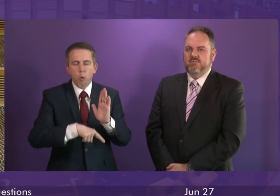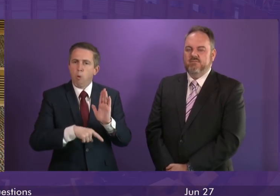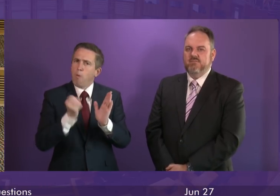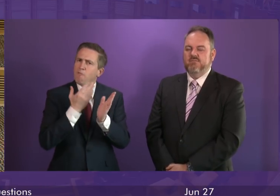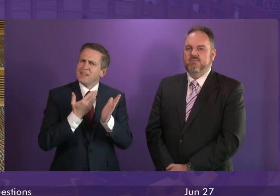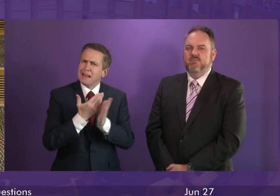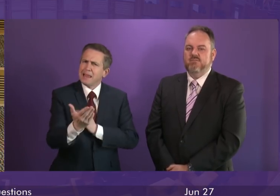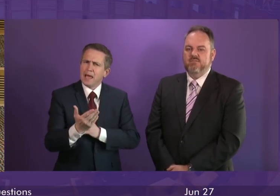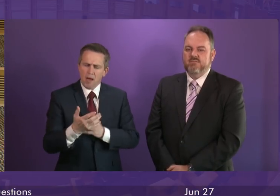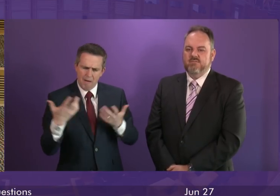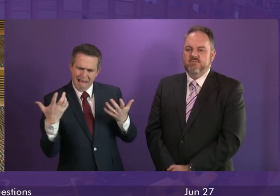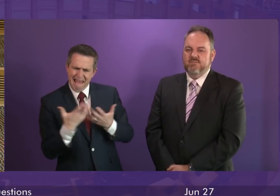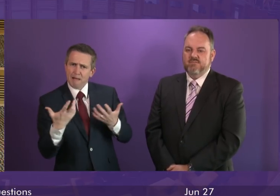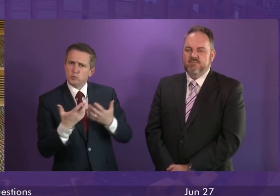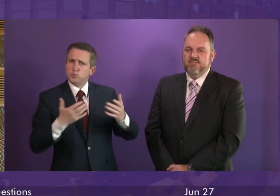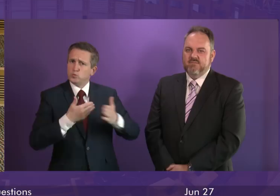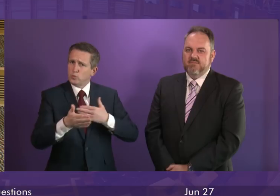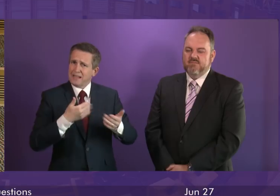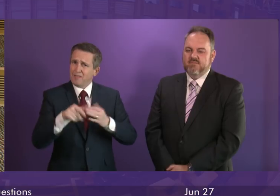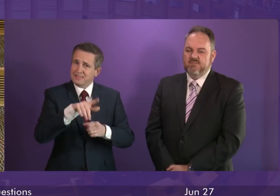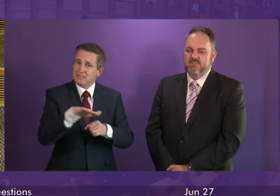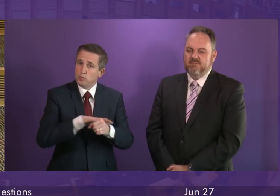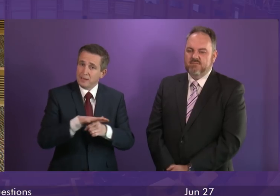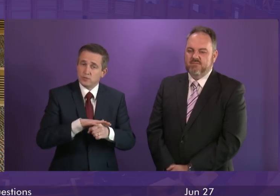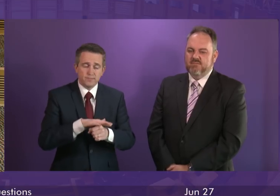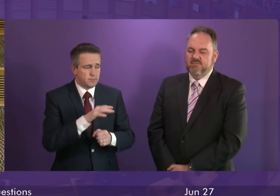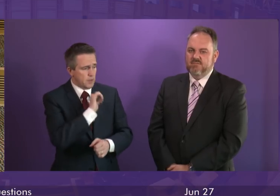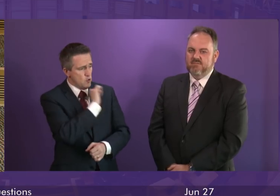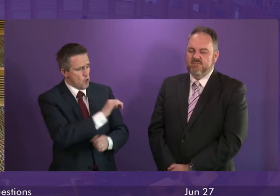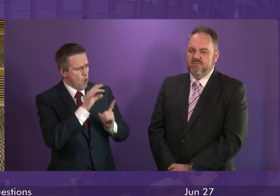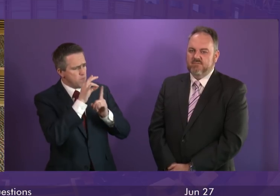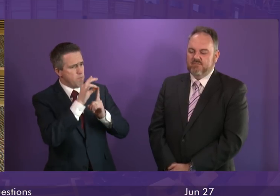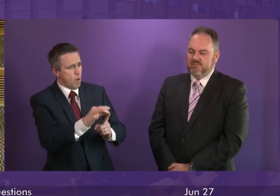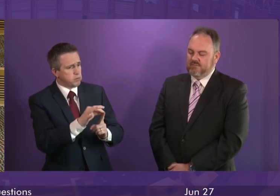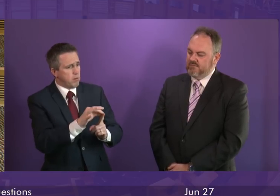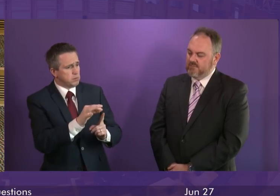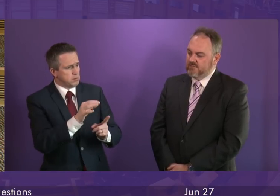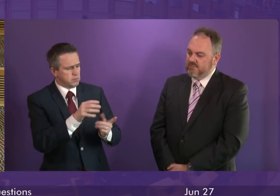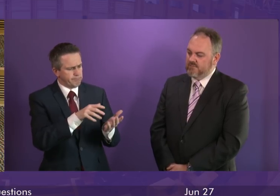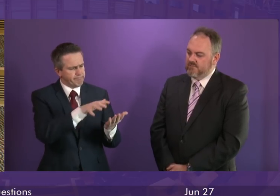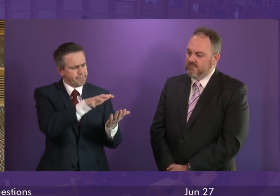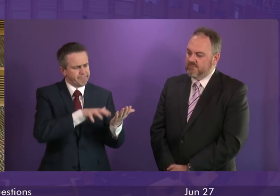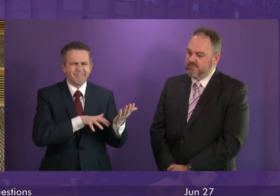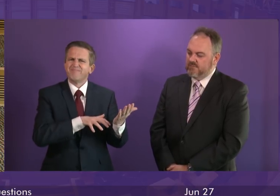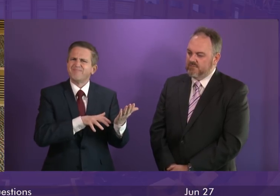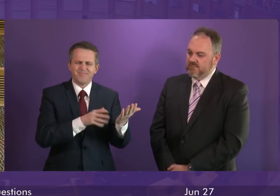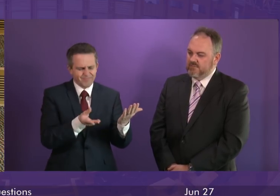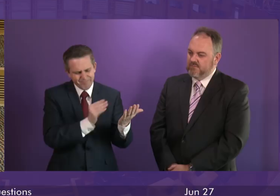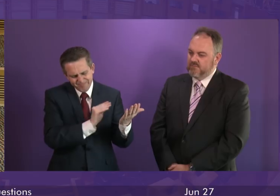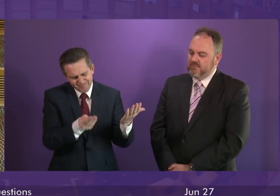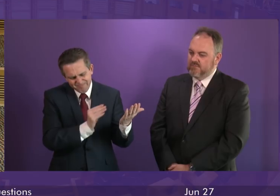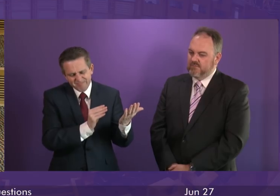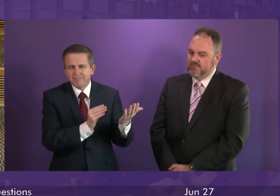offence to deal with that. Ruth Davidson's proposals, the ones that her colleagues brought forward, would have meant that if somebody